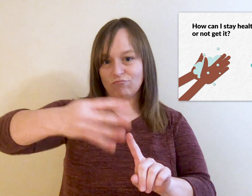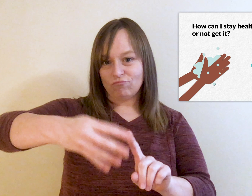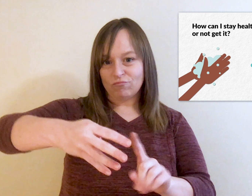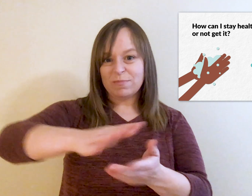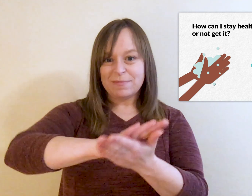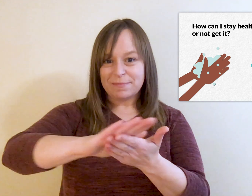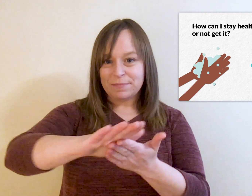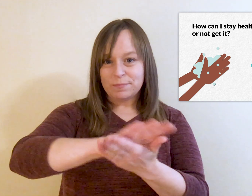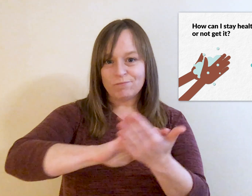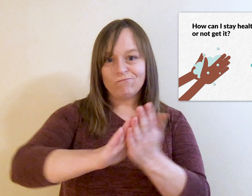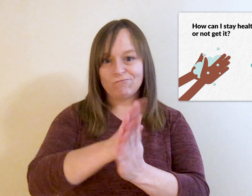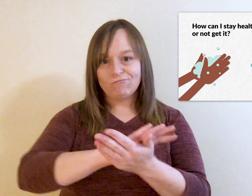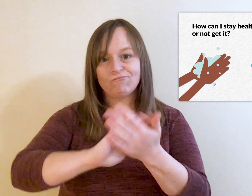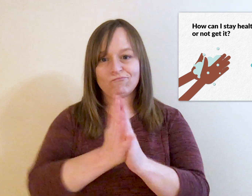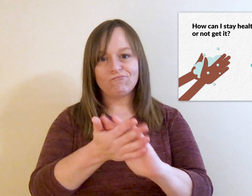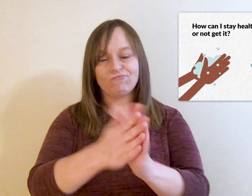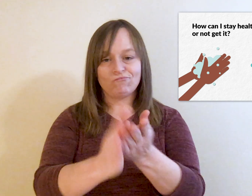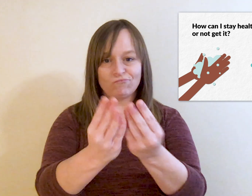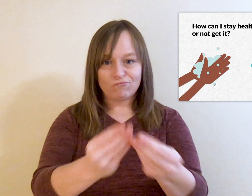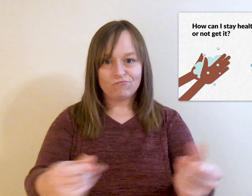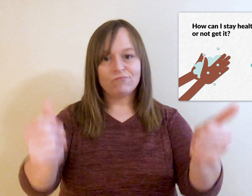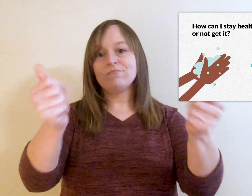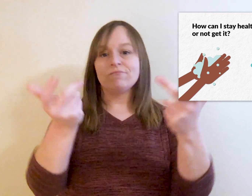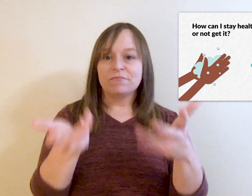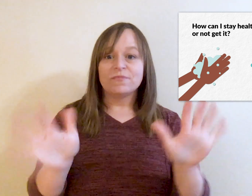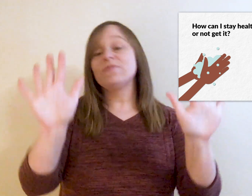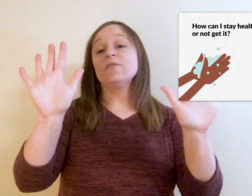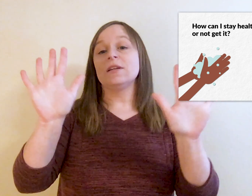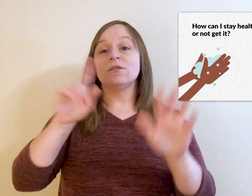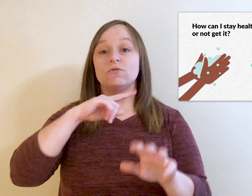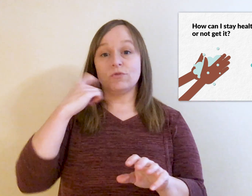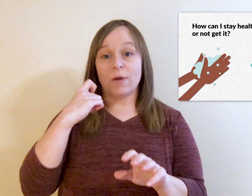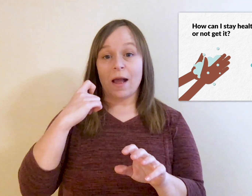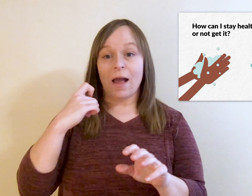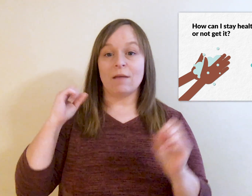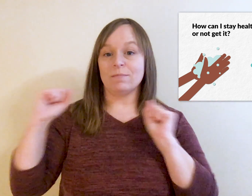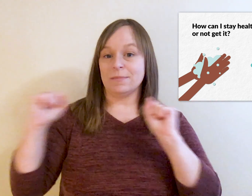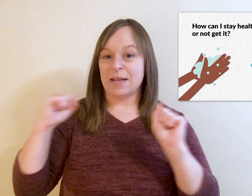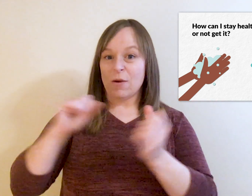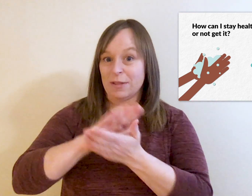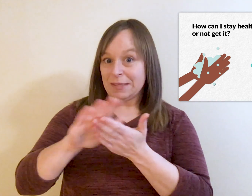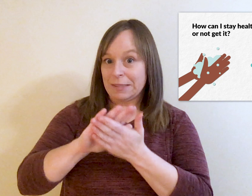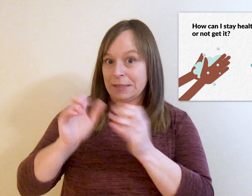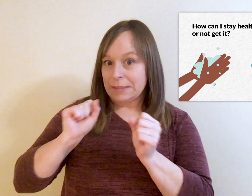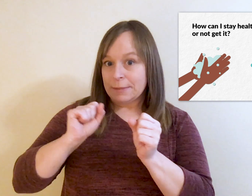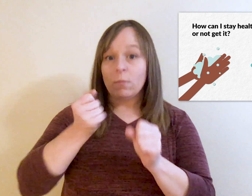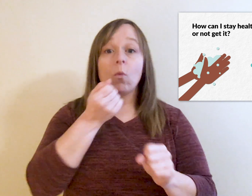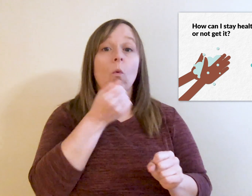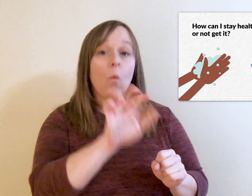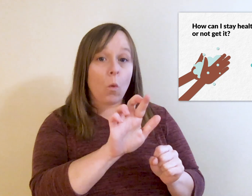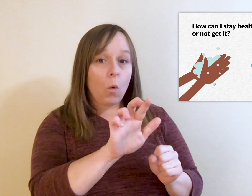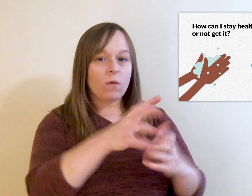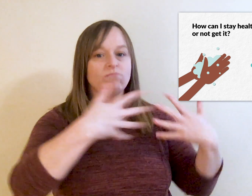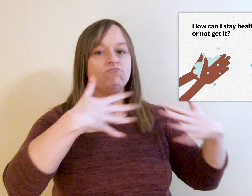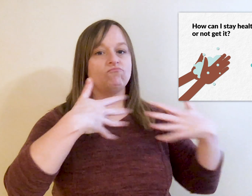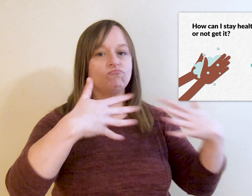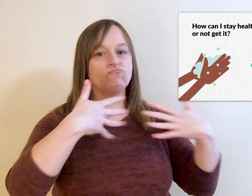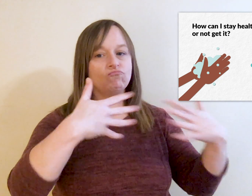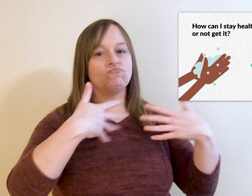really well under clean, running water. Dry your hands using a clean towel or air dry them.